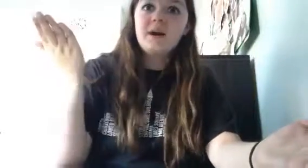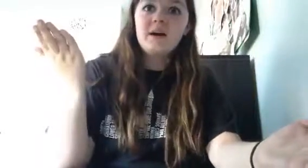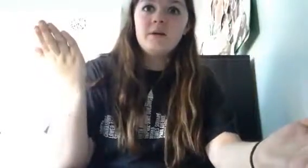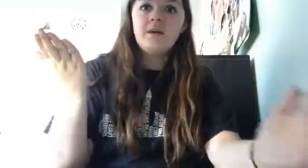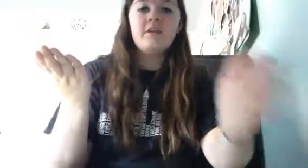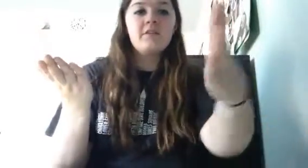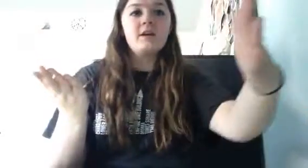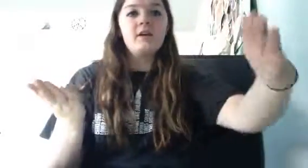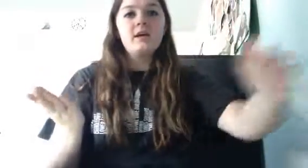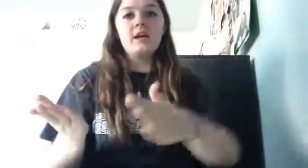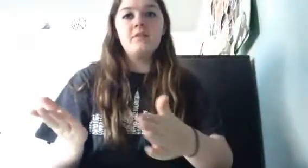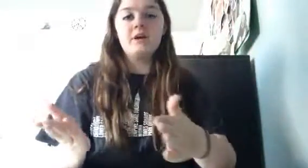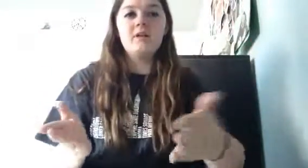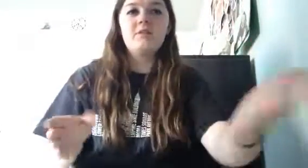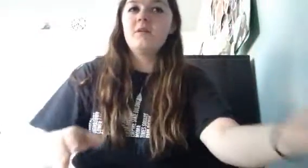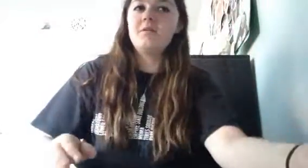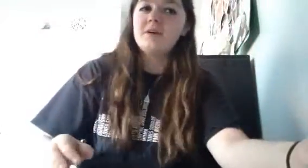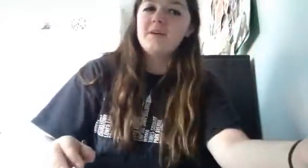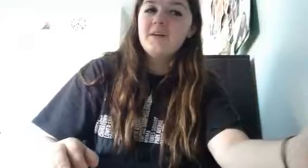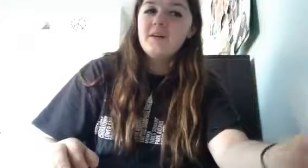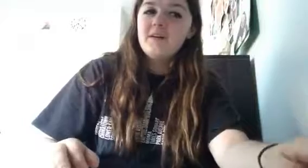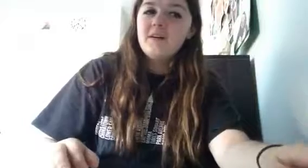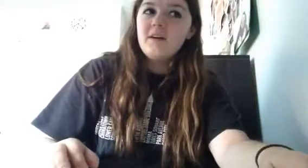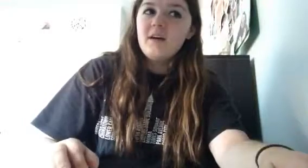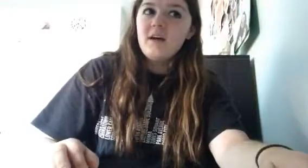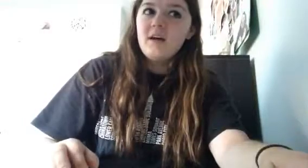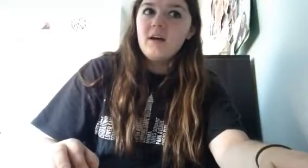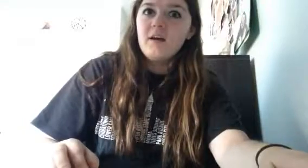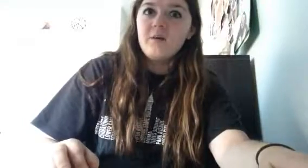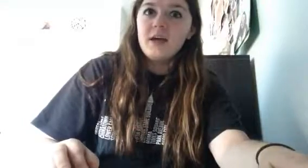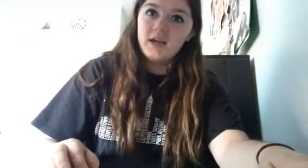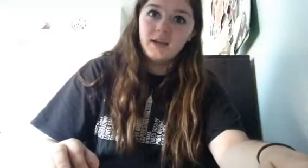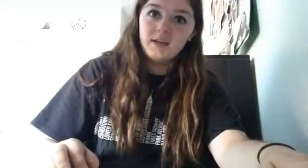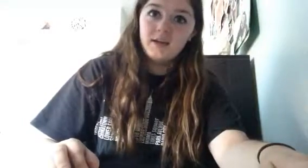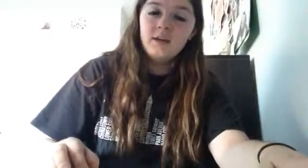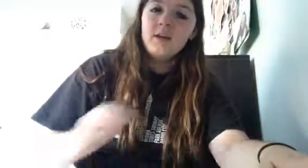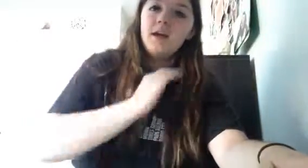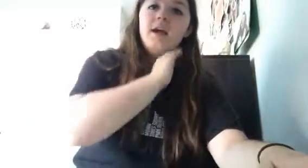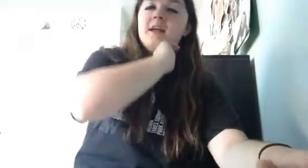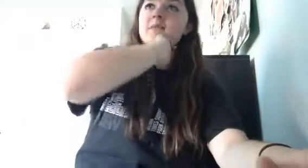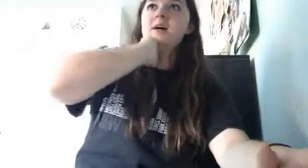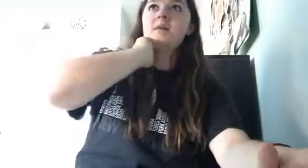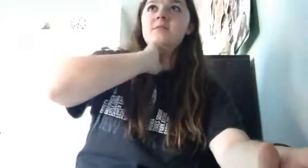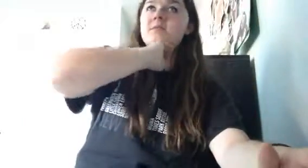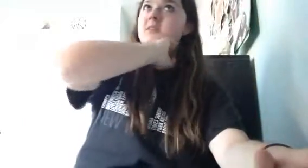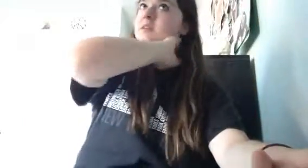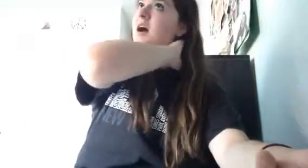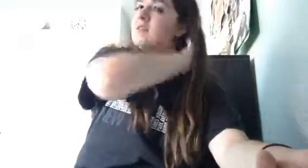back up and then like he kind of got over i'm like okay and i mean i was i